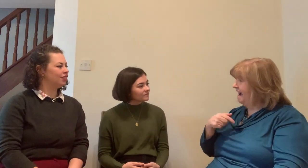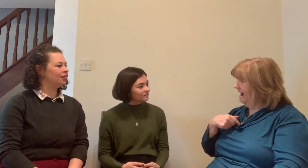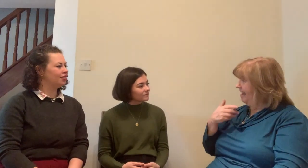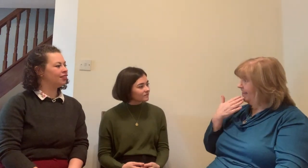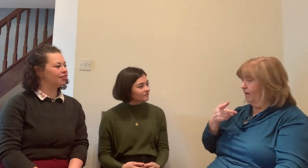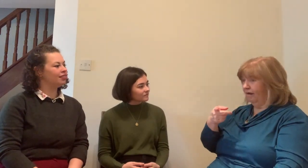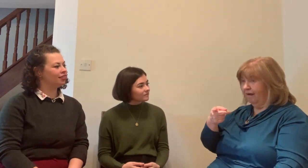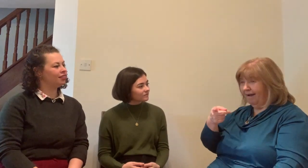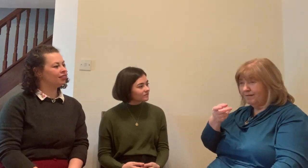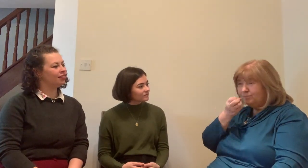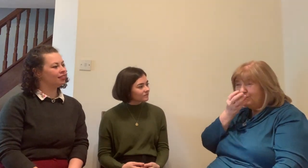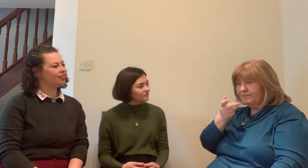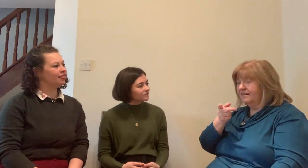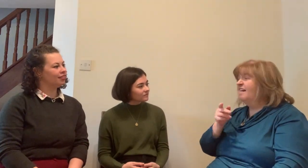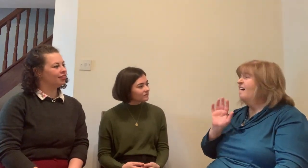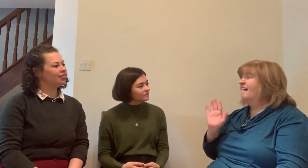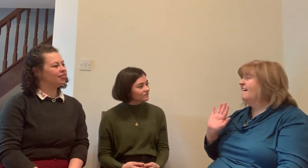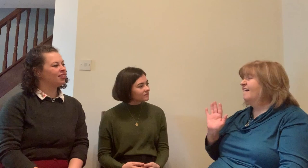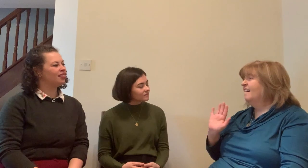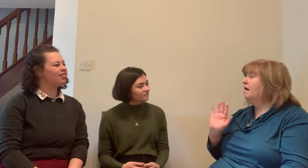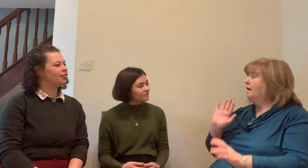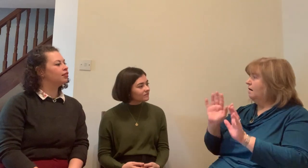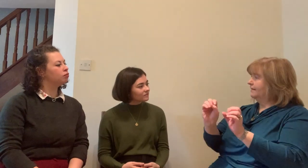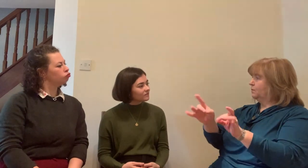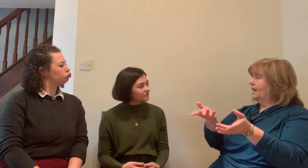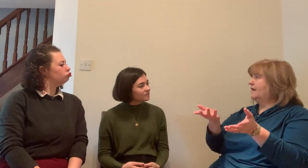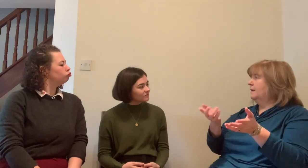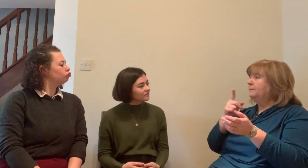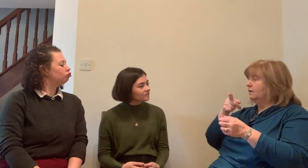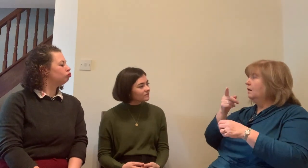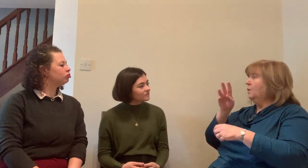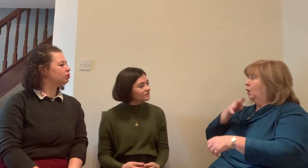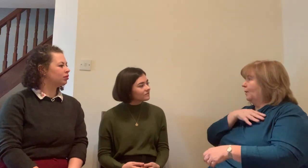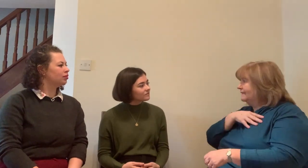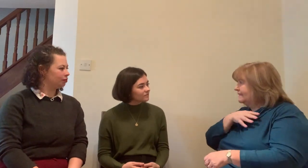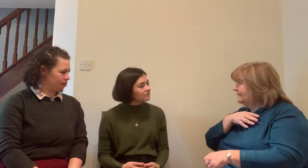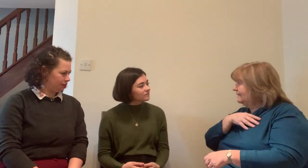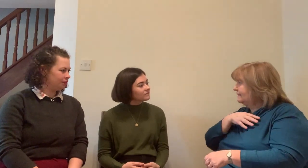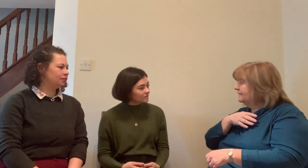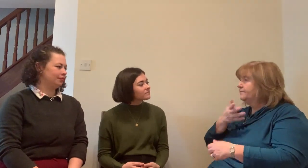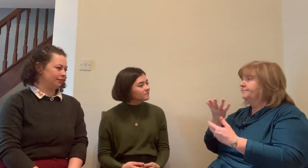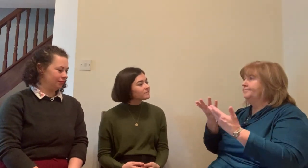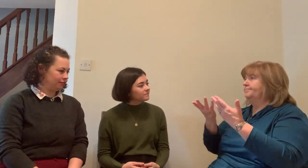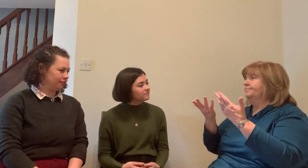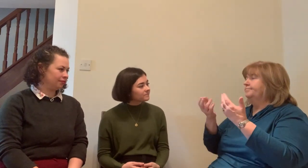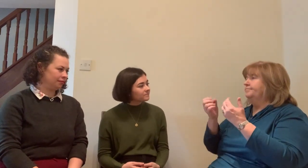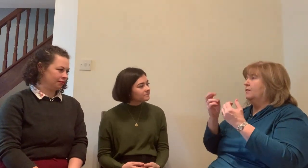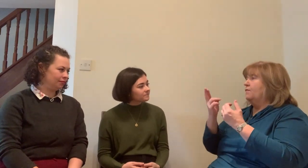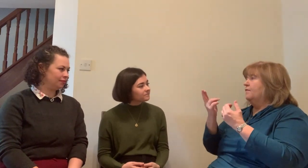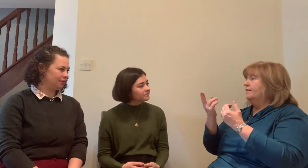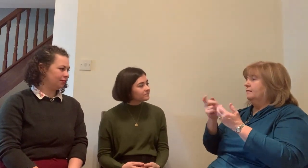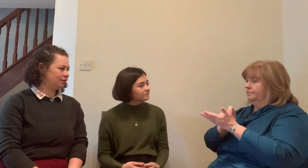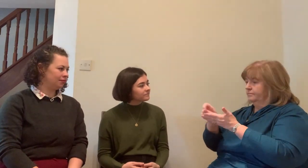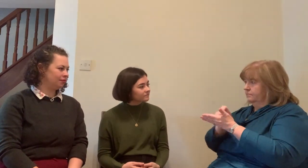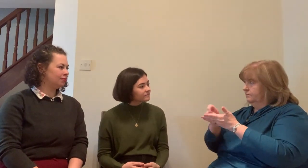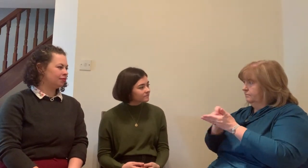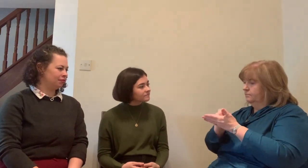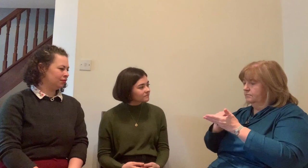who arrives in Ireland on holiday and an incident takes place where they're in need of access. Now again, you need to work with a hearing interpreter.